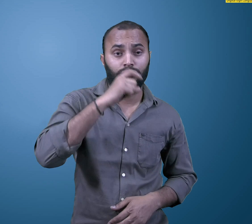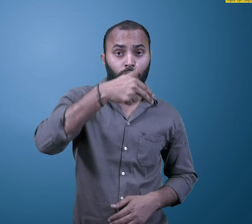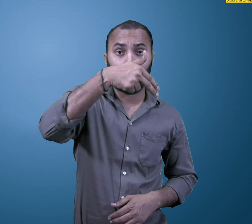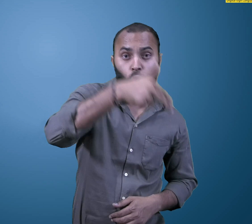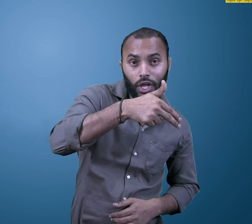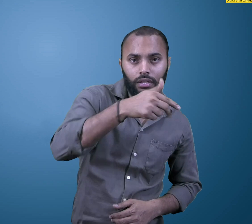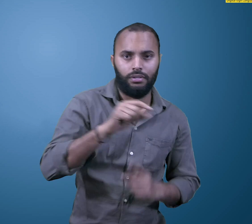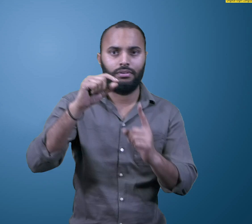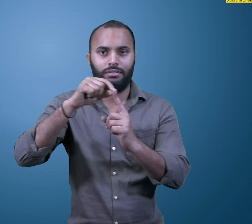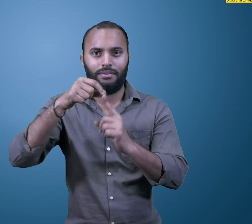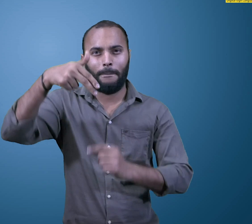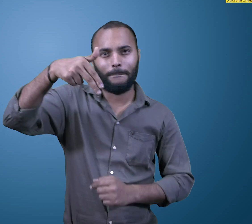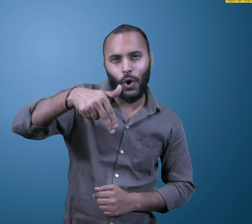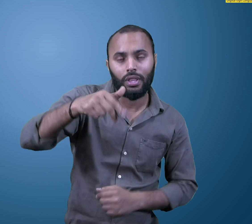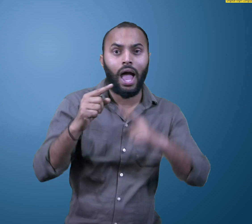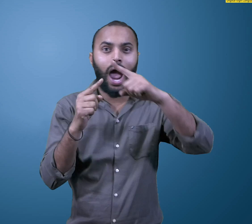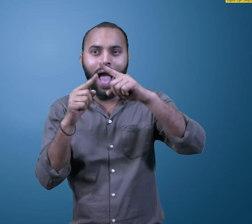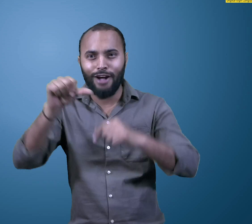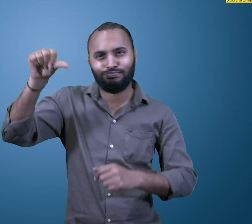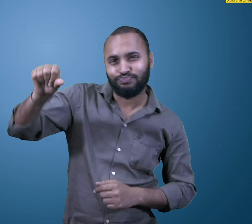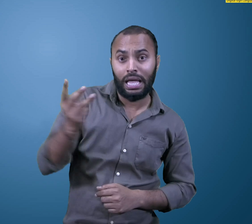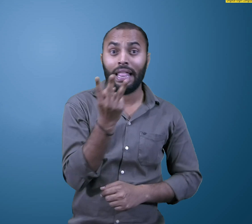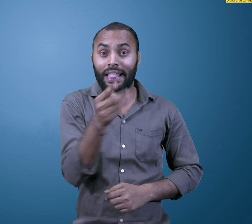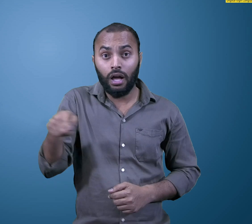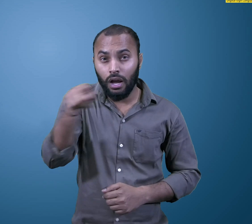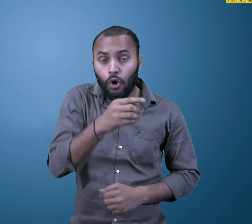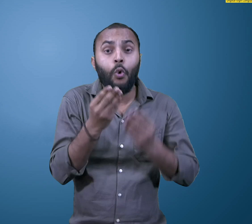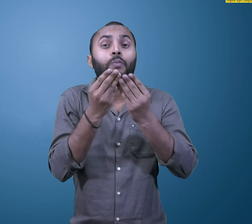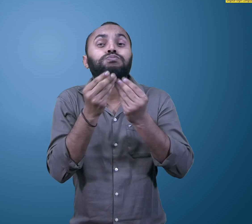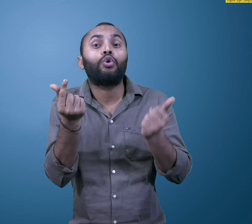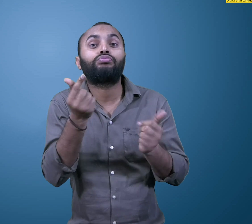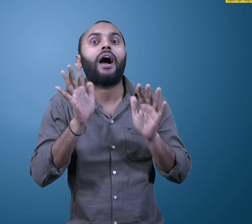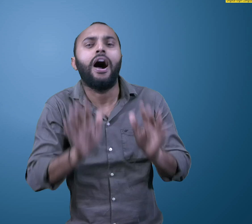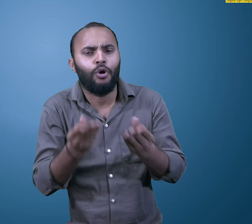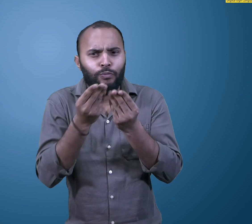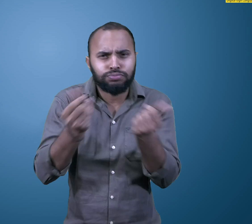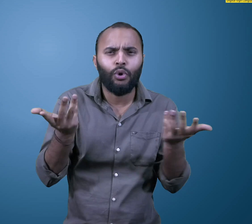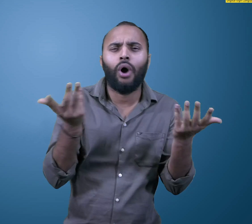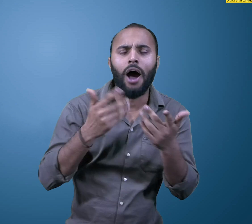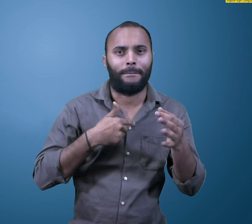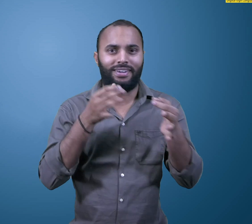Petrol, kerosene and turpentine are also solvent. Let me explain how.